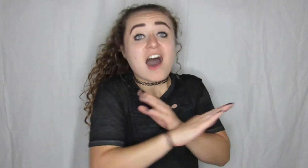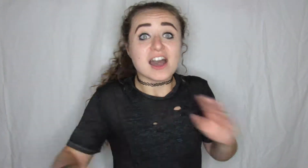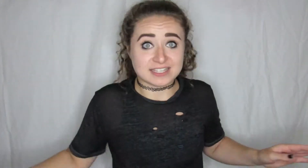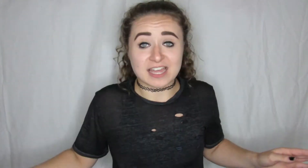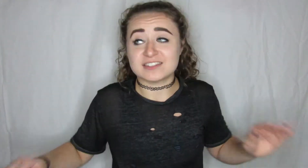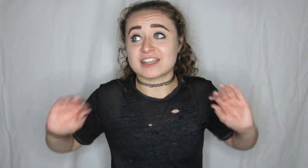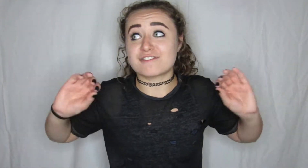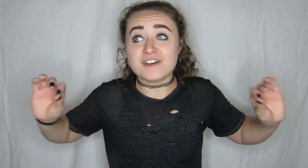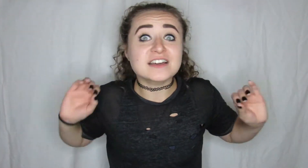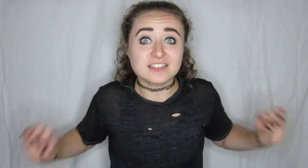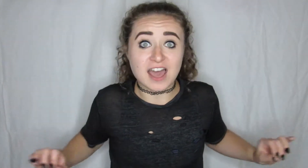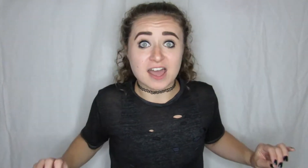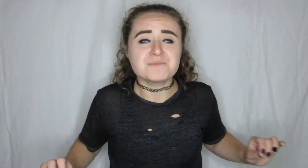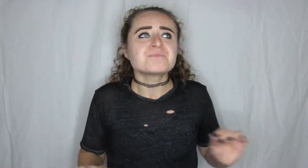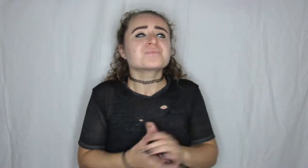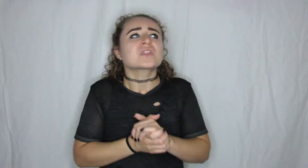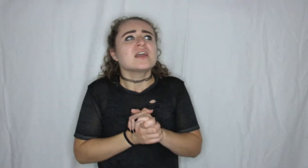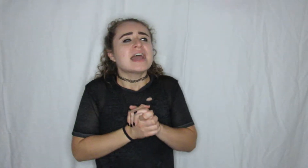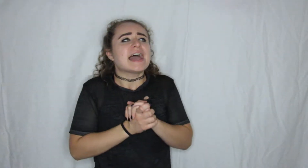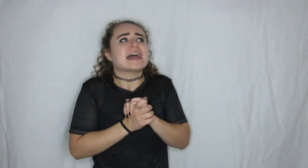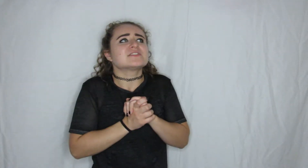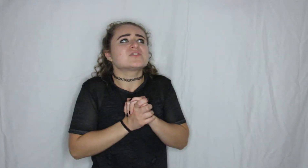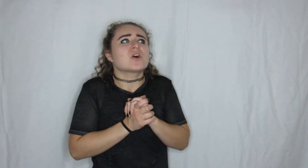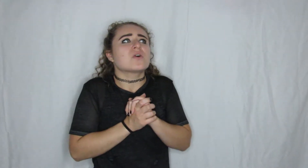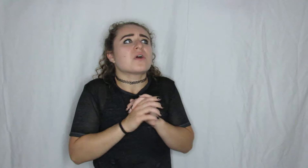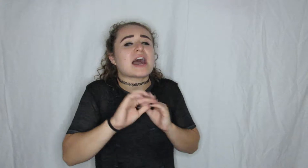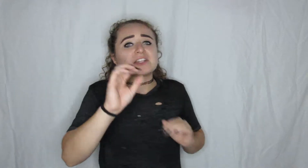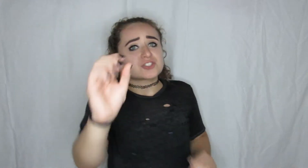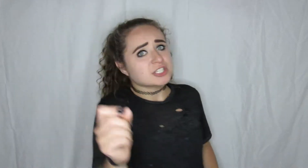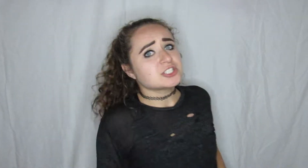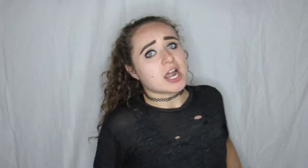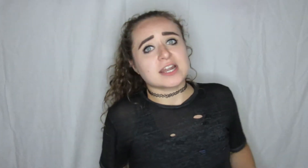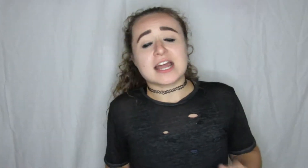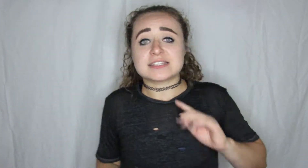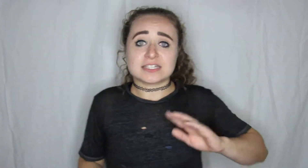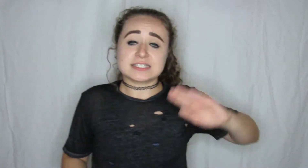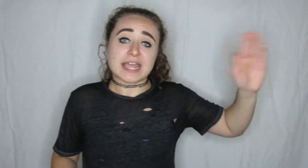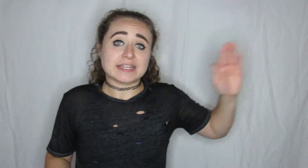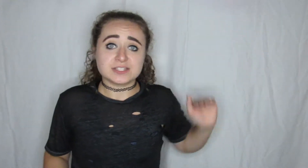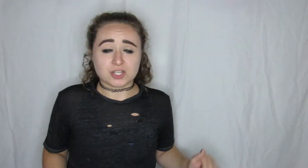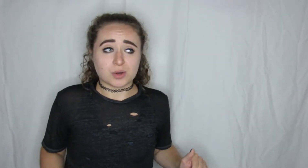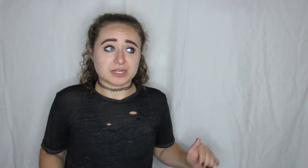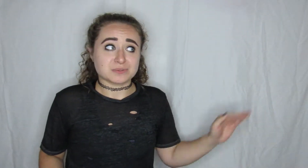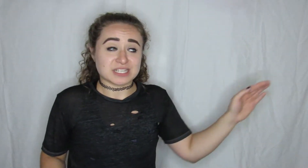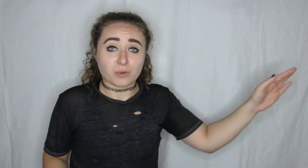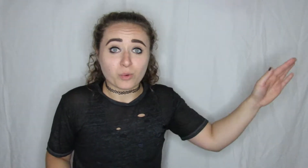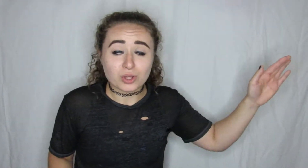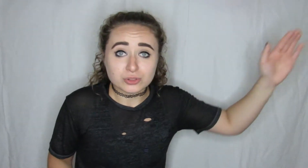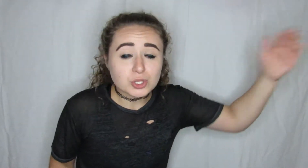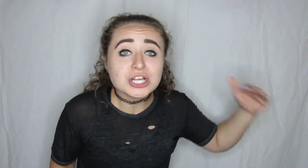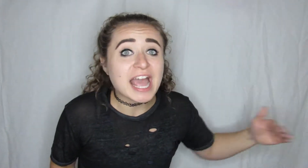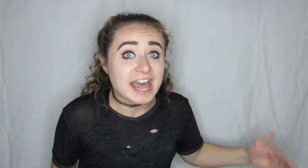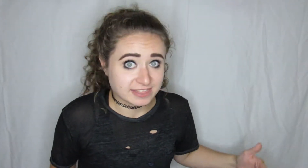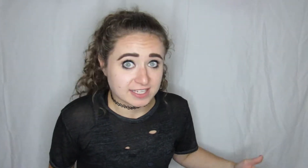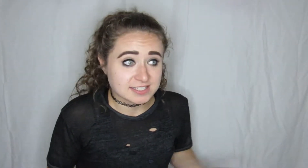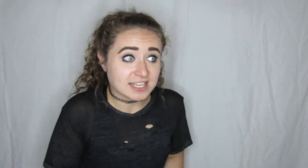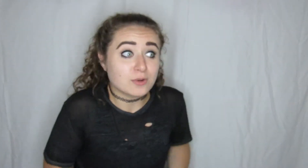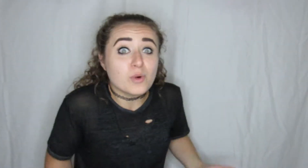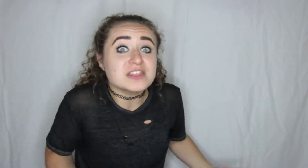again like fuck that and so I screenshotted it I sent it to Hayley and Dakota I was like look at this like what